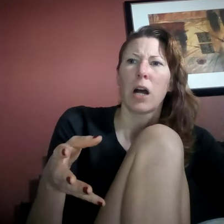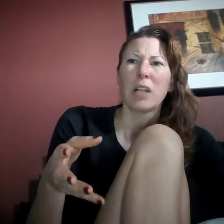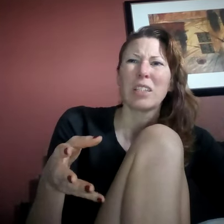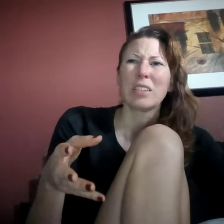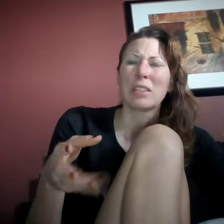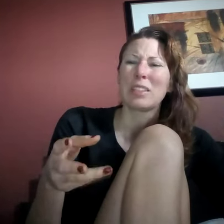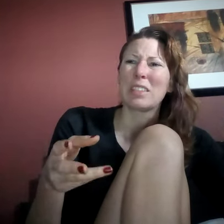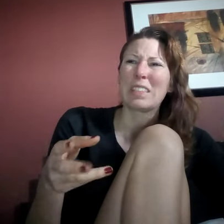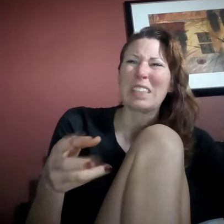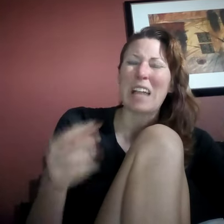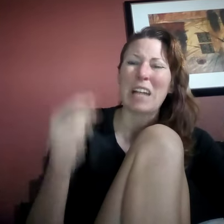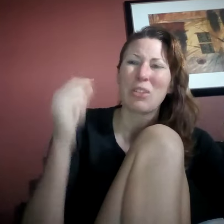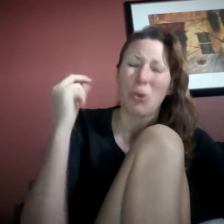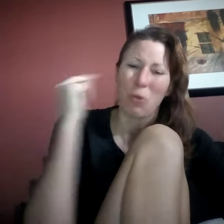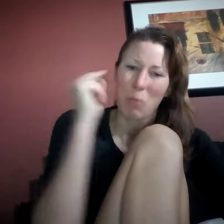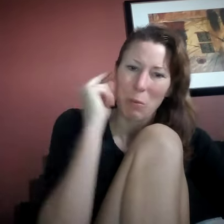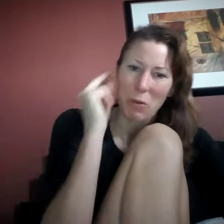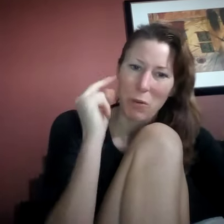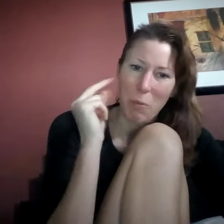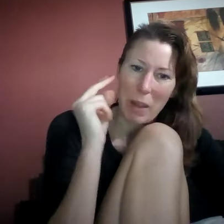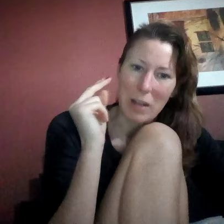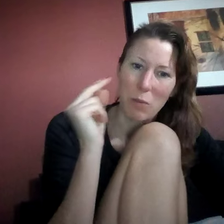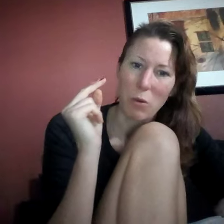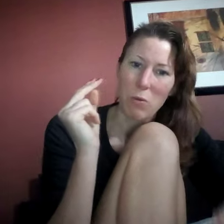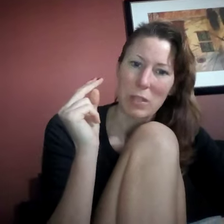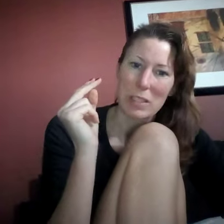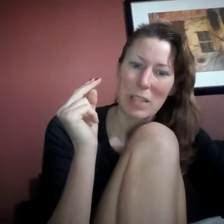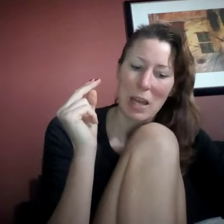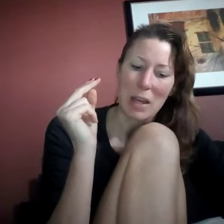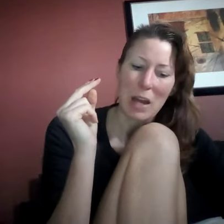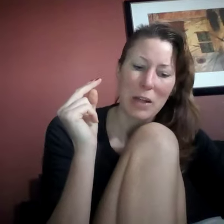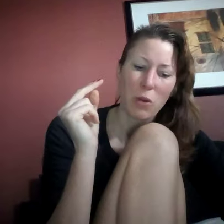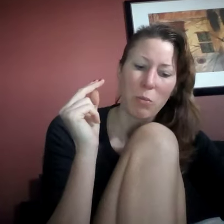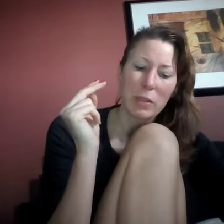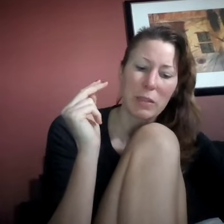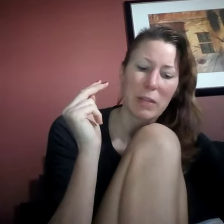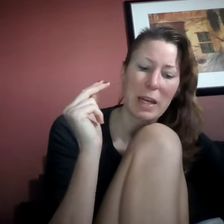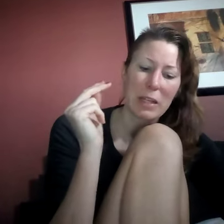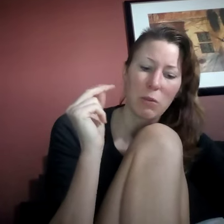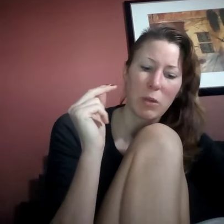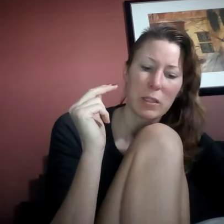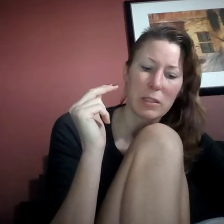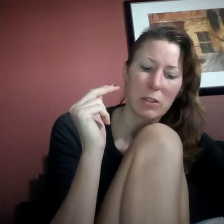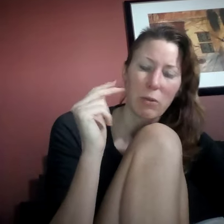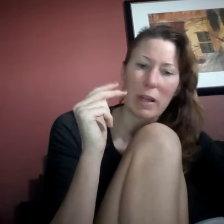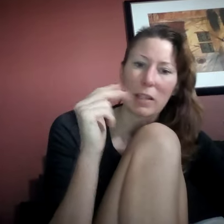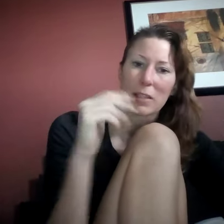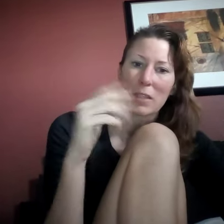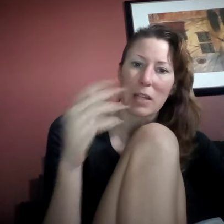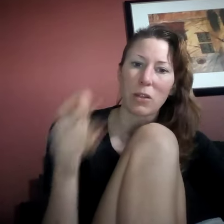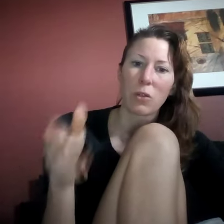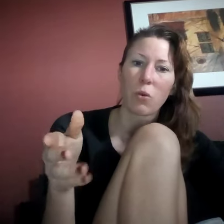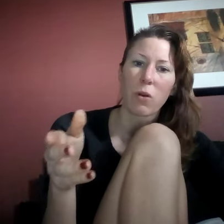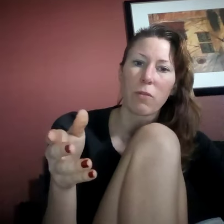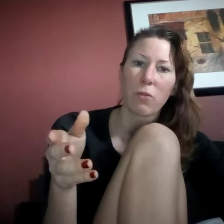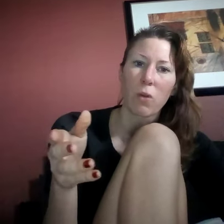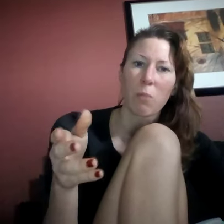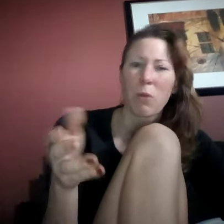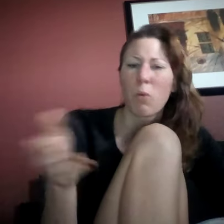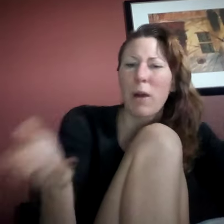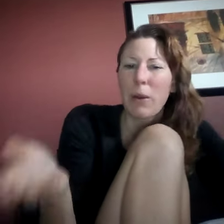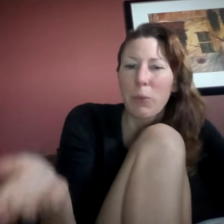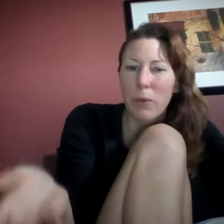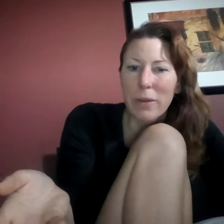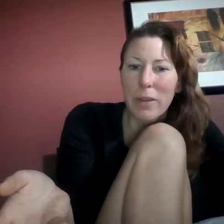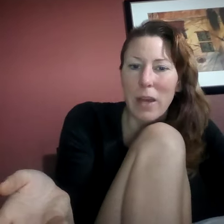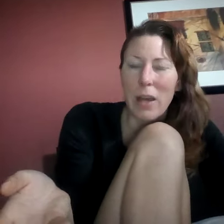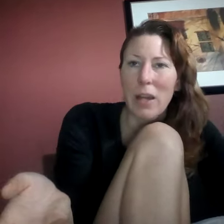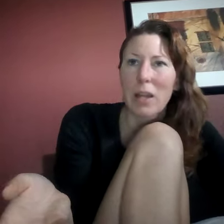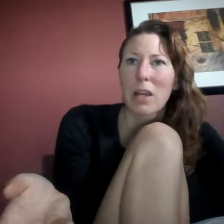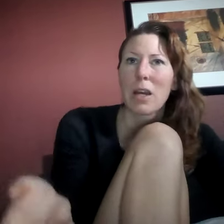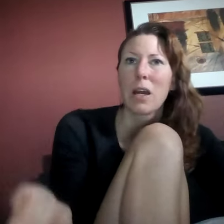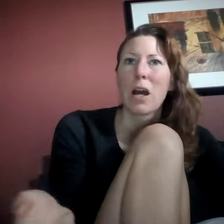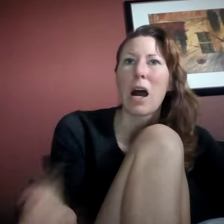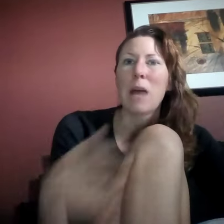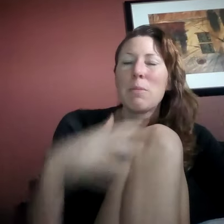I don't remember verbatim what was said. I don't believe that anyone directly said chloroform, but why would they? I'm